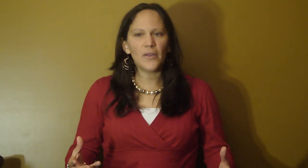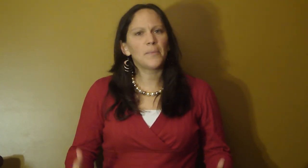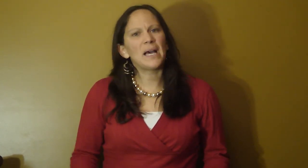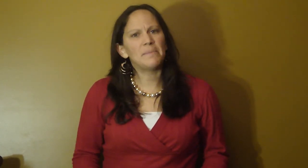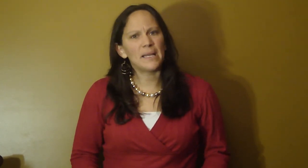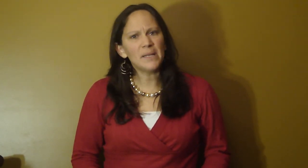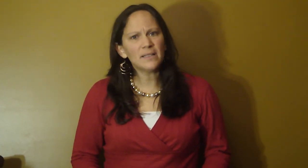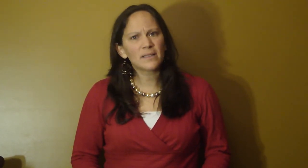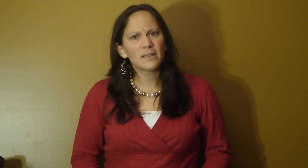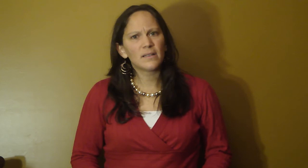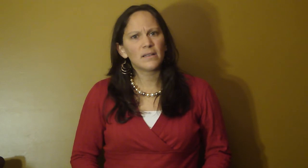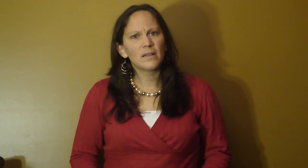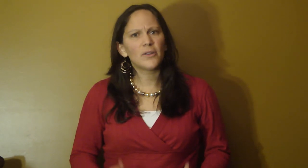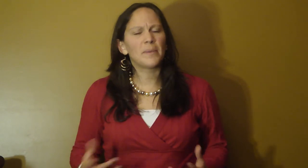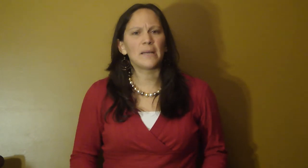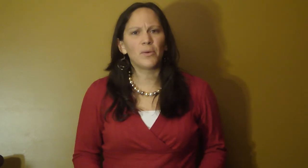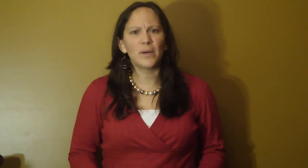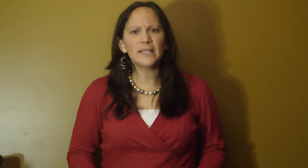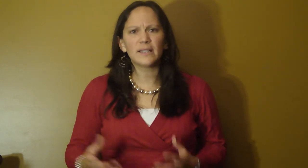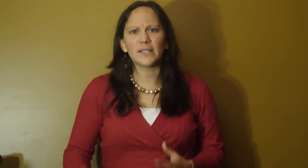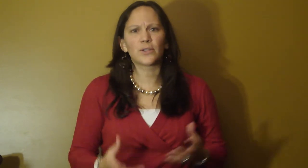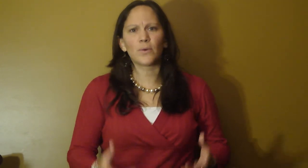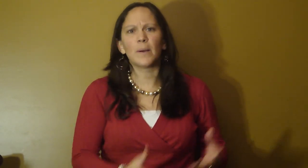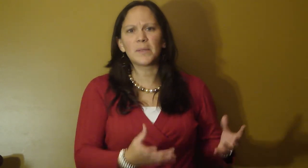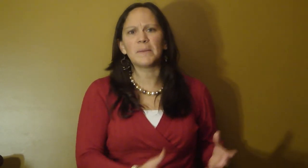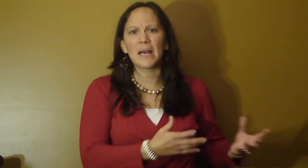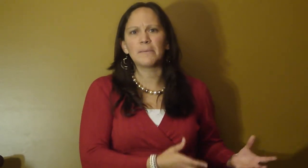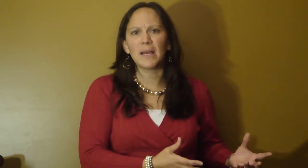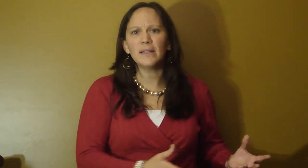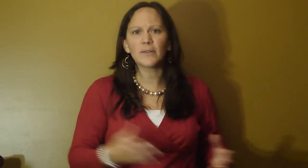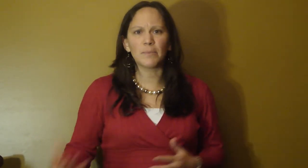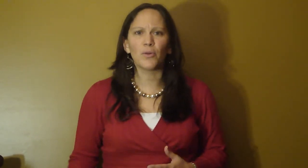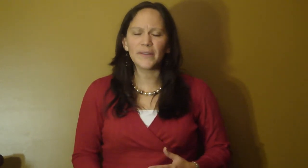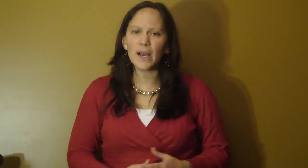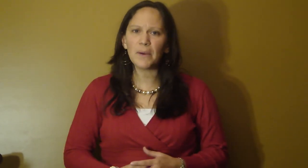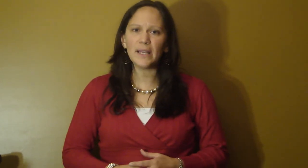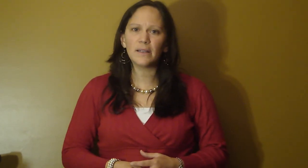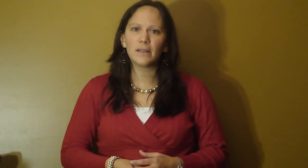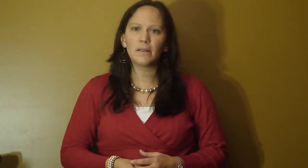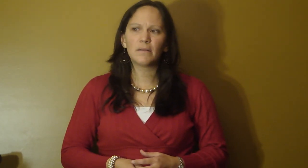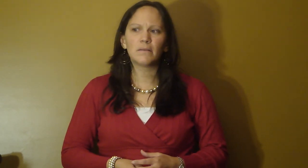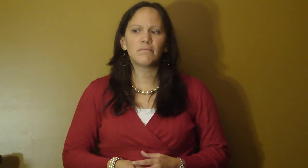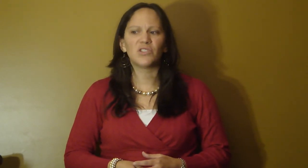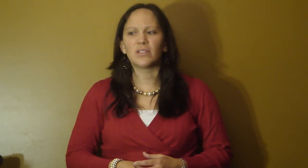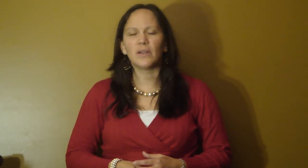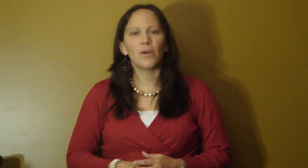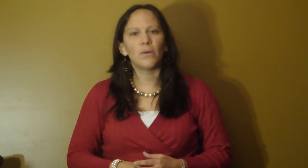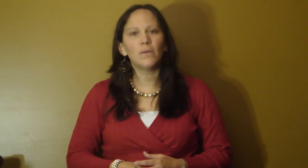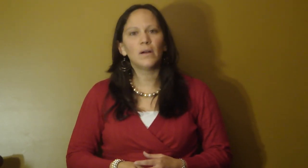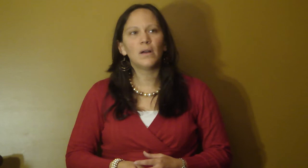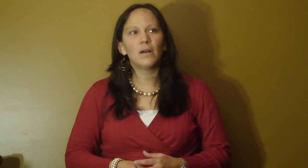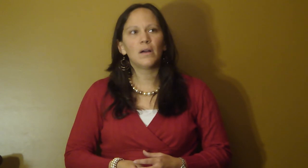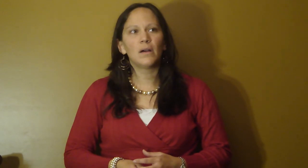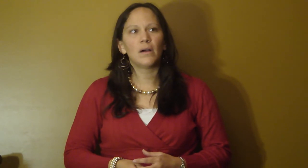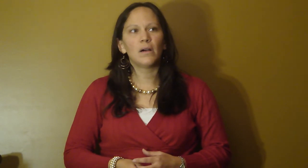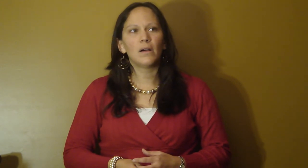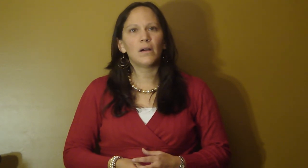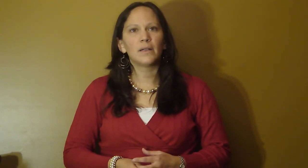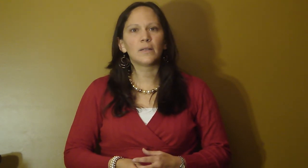are there bad babies? Are there bad boys and they just grow up to be bad men? Are they born that way? She said, no. I said,